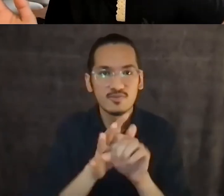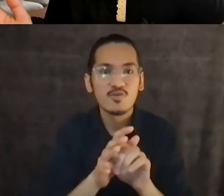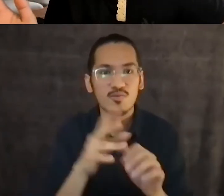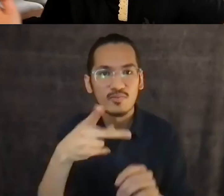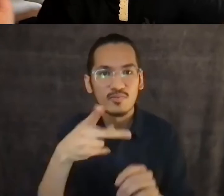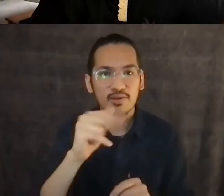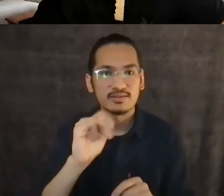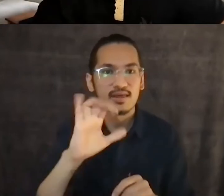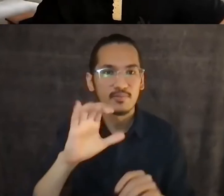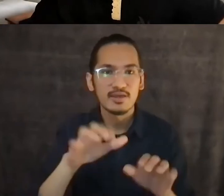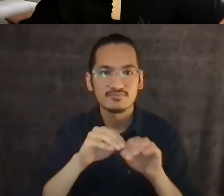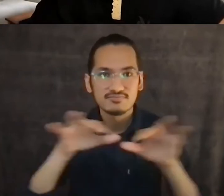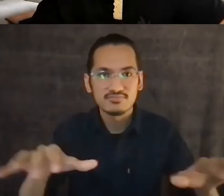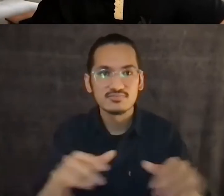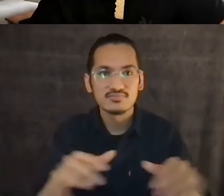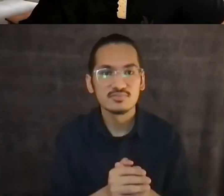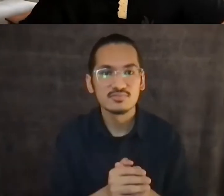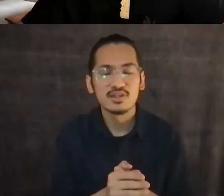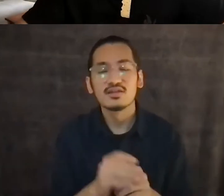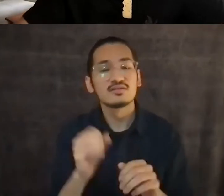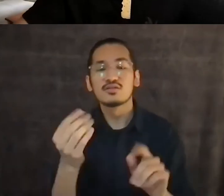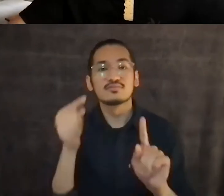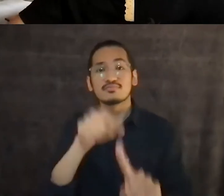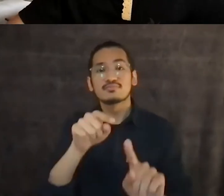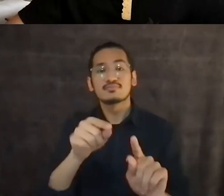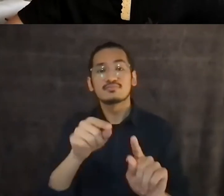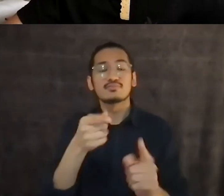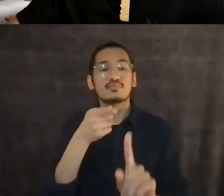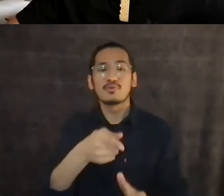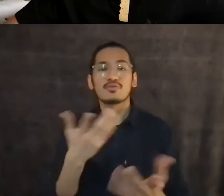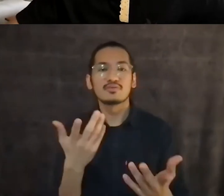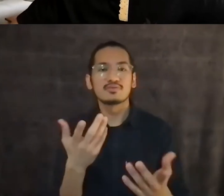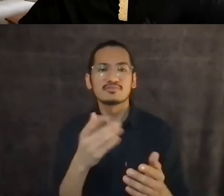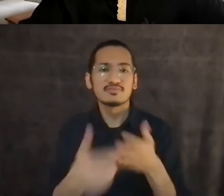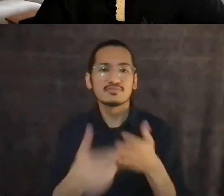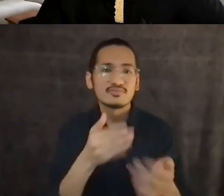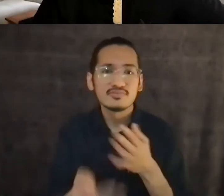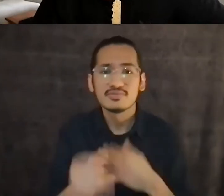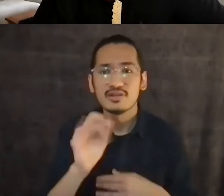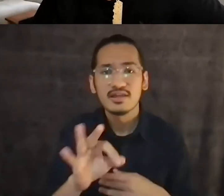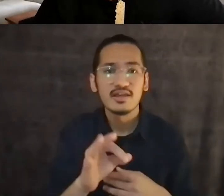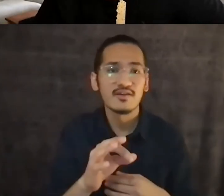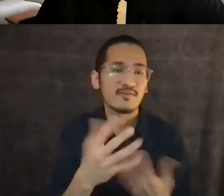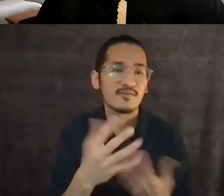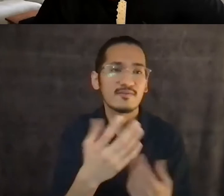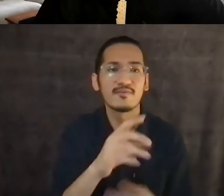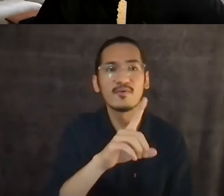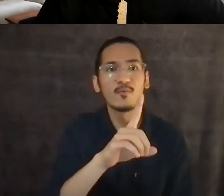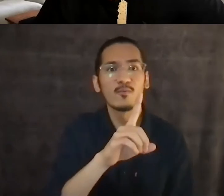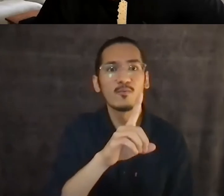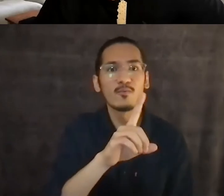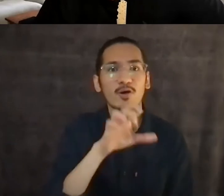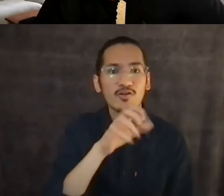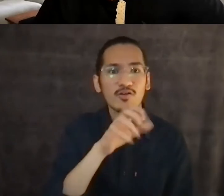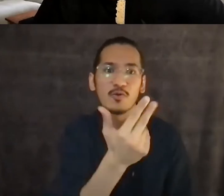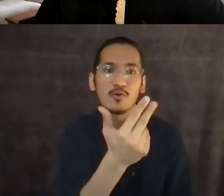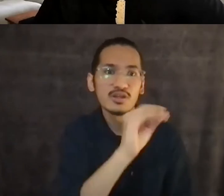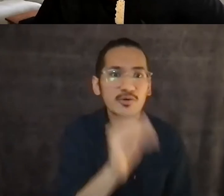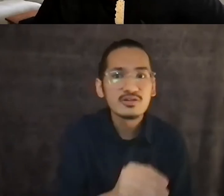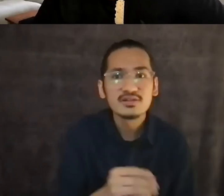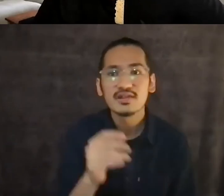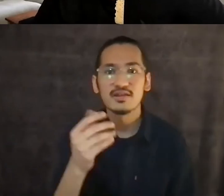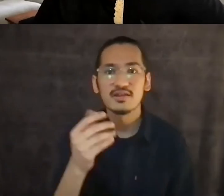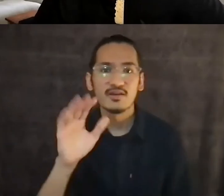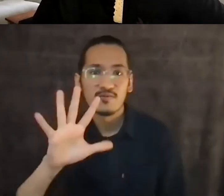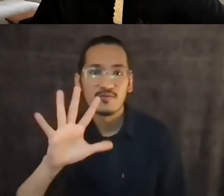matter. It doesn't matter if you're a hundred percent Hawaiian or 13% Hawaiian, whatever the hell that means. Um, if you have one Hawaiian kūpuna, you're